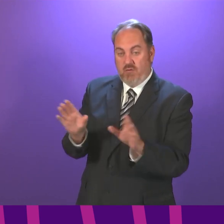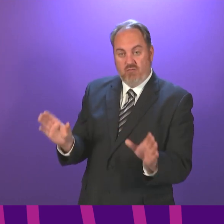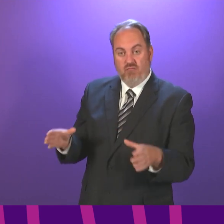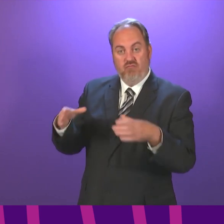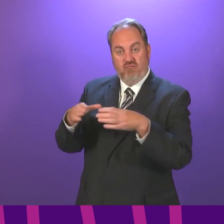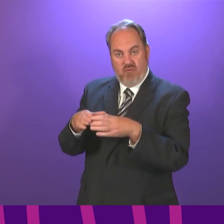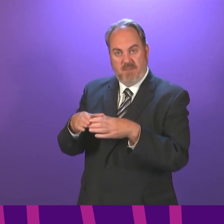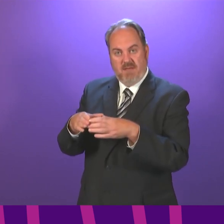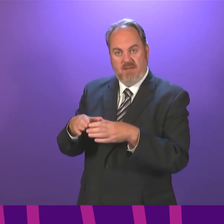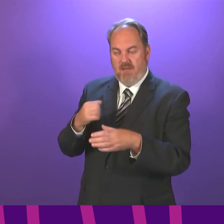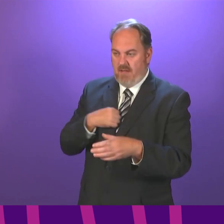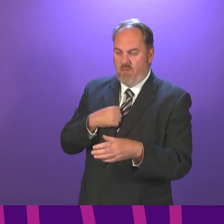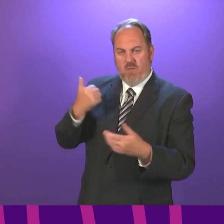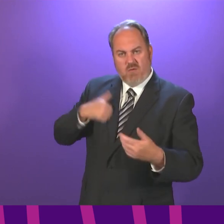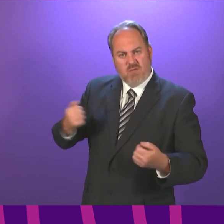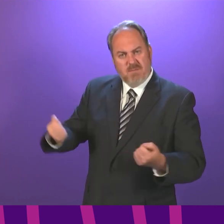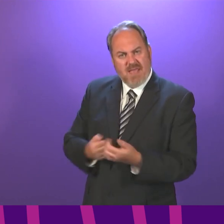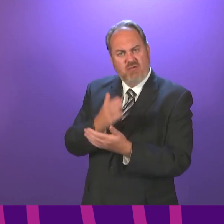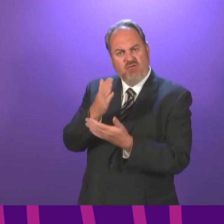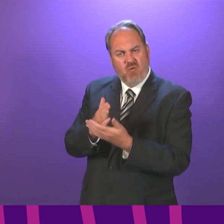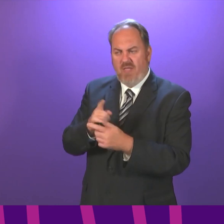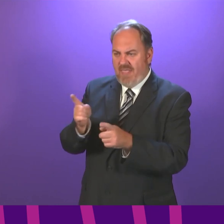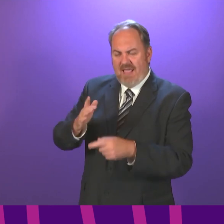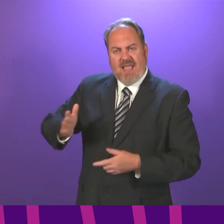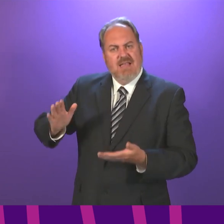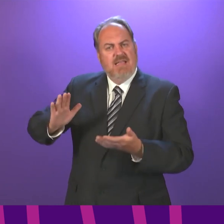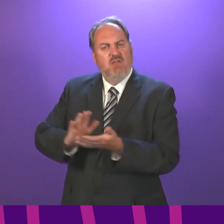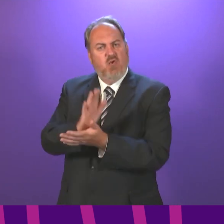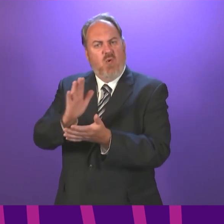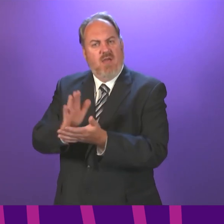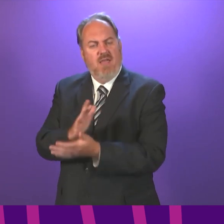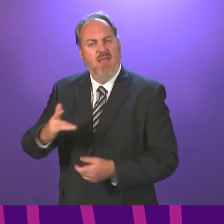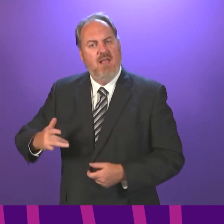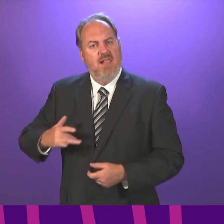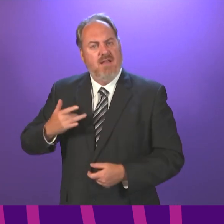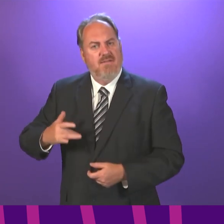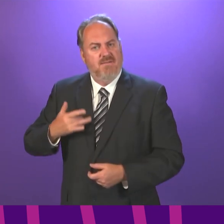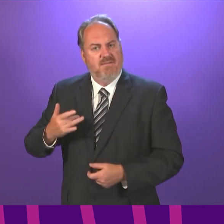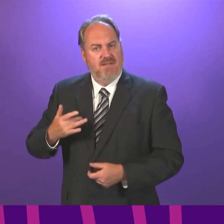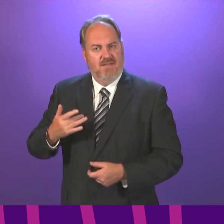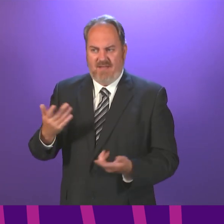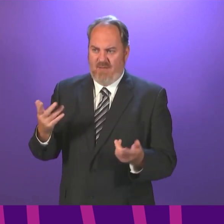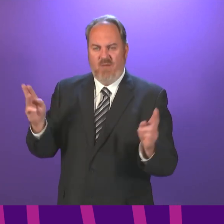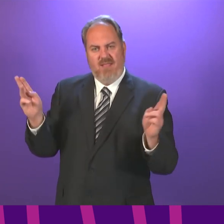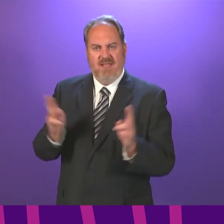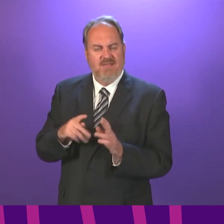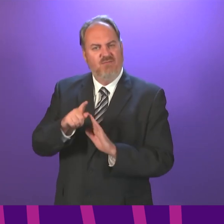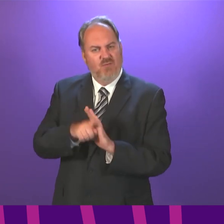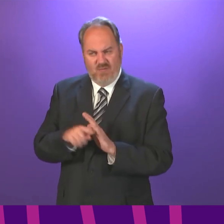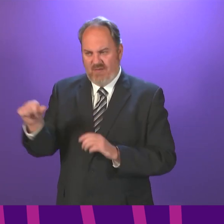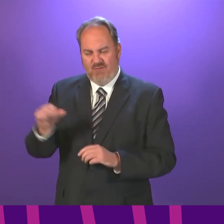of us, can responsibly enjoy the greater easing of restrictions that we are now looking forward to.